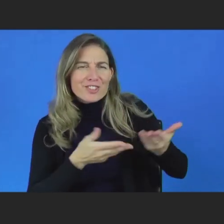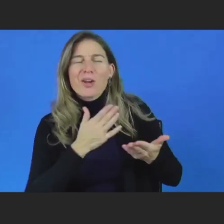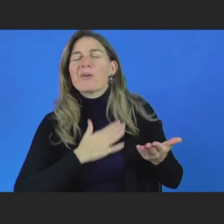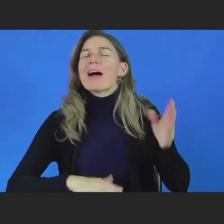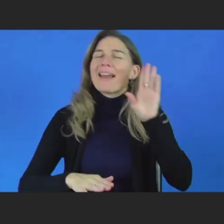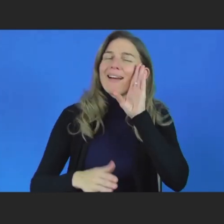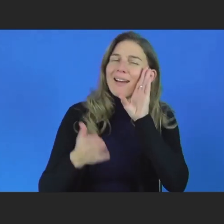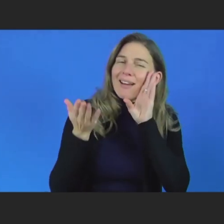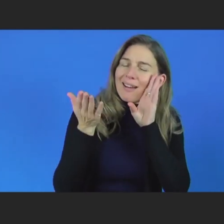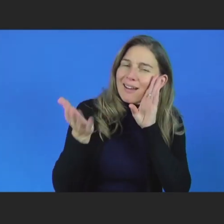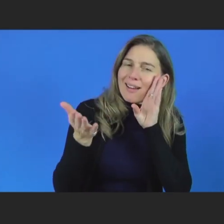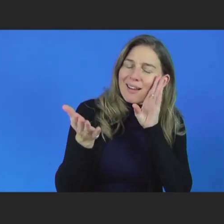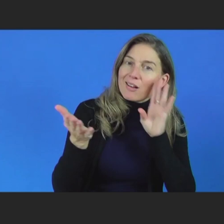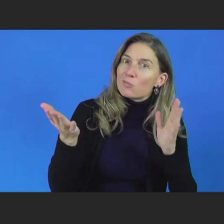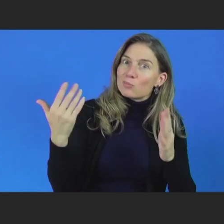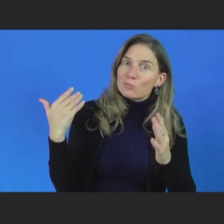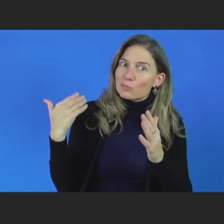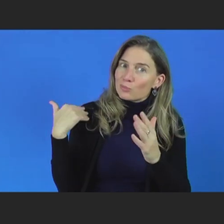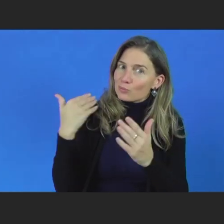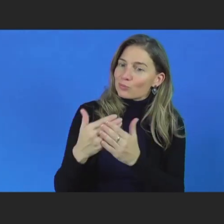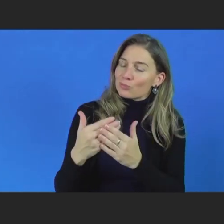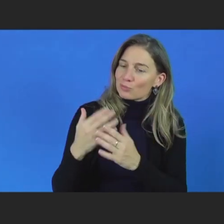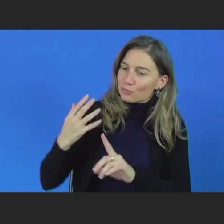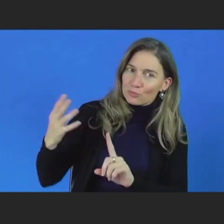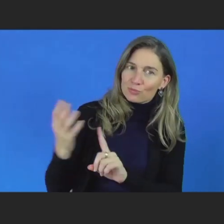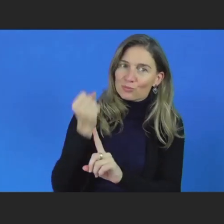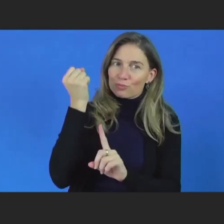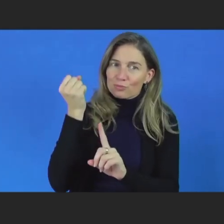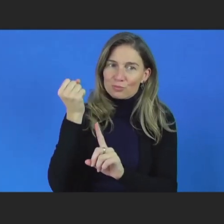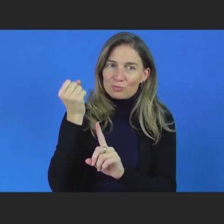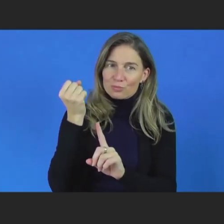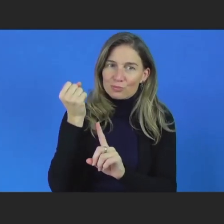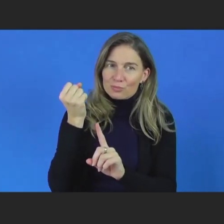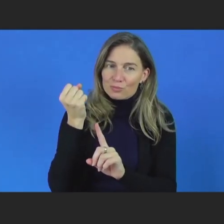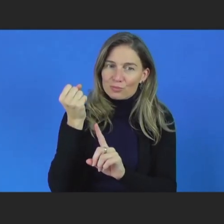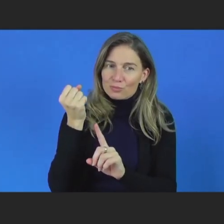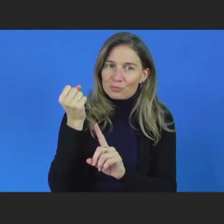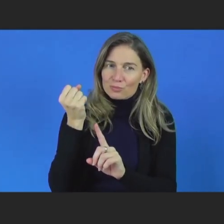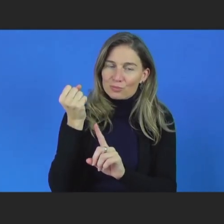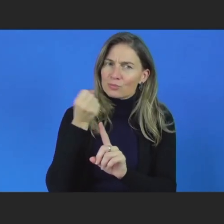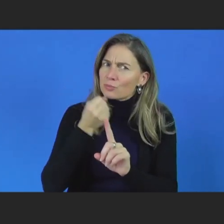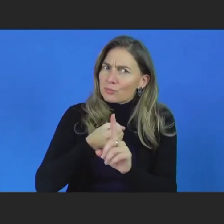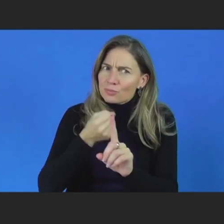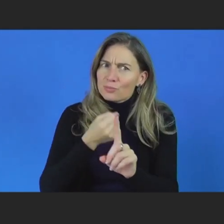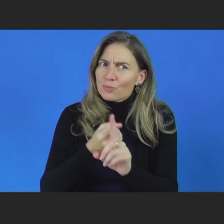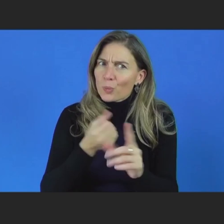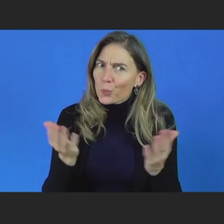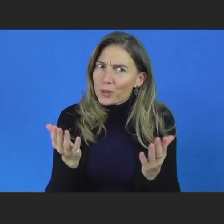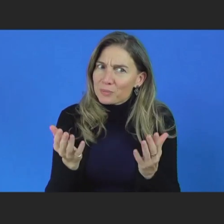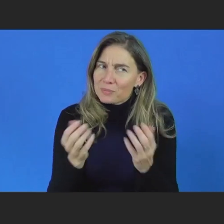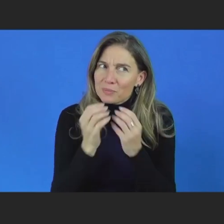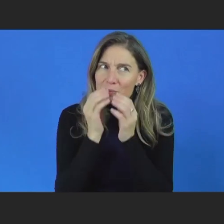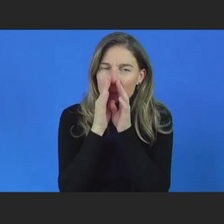you what changed, how you've been working on that and changes you've been able to make. So